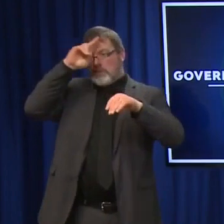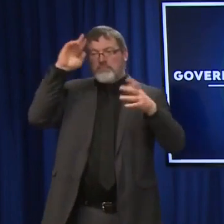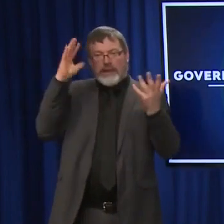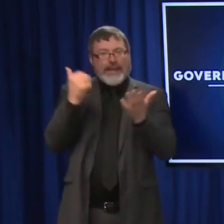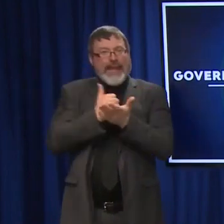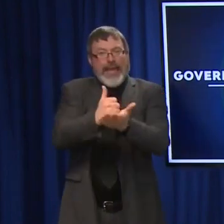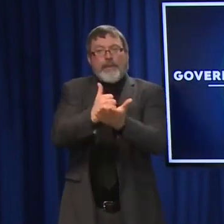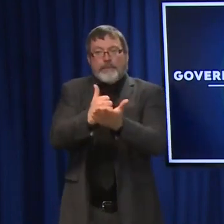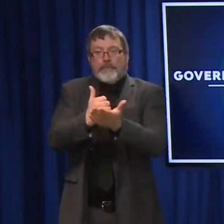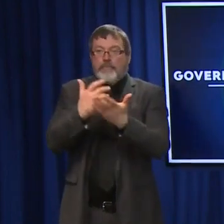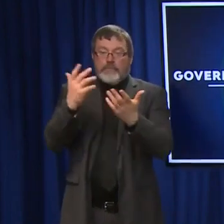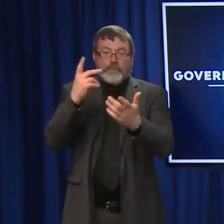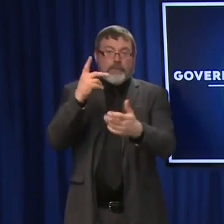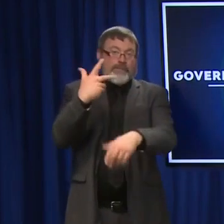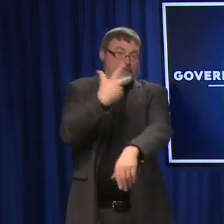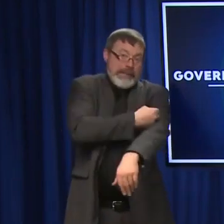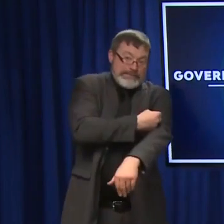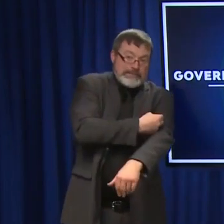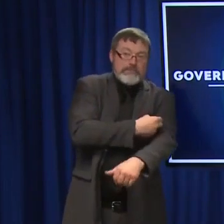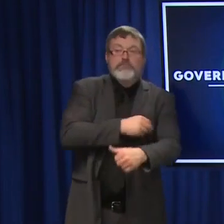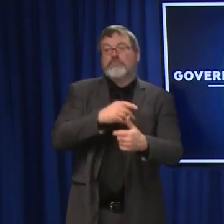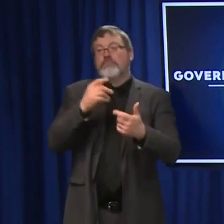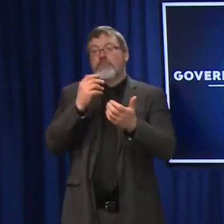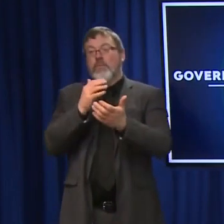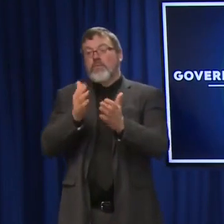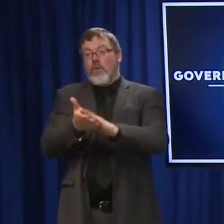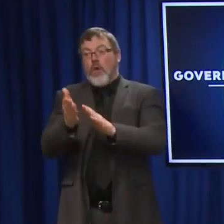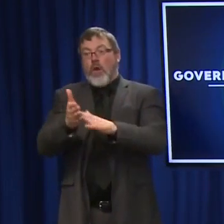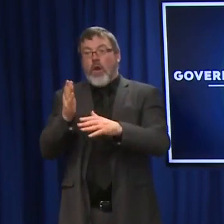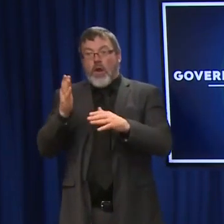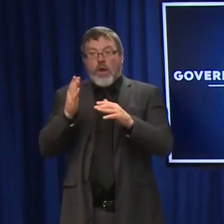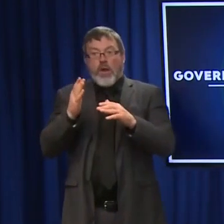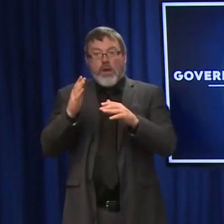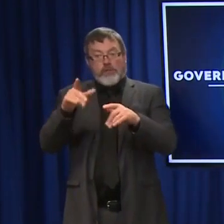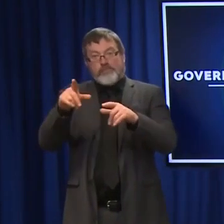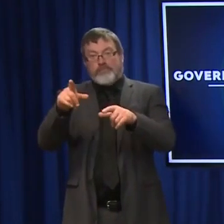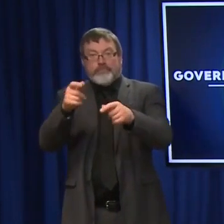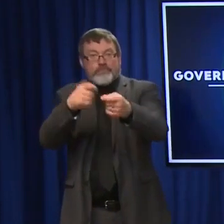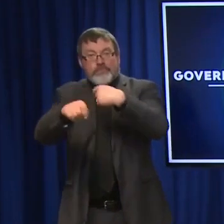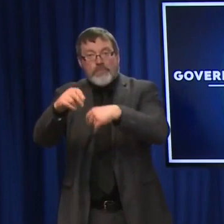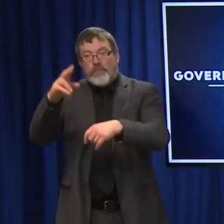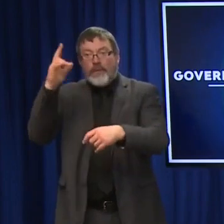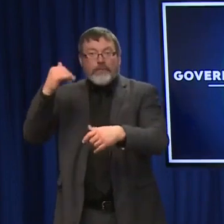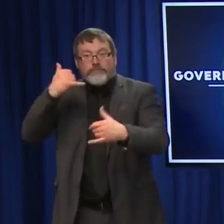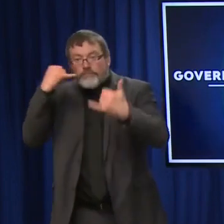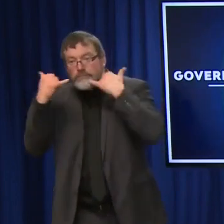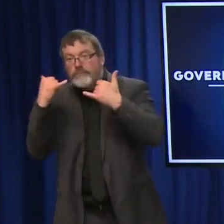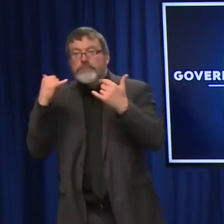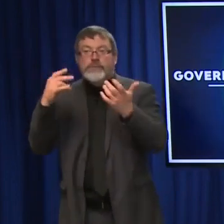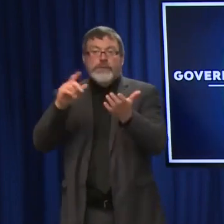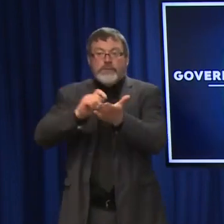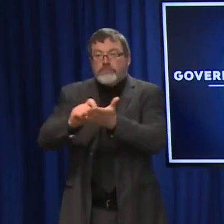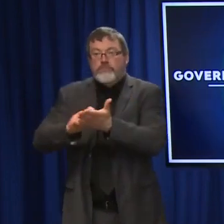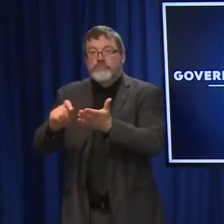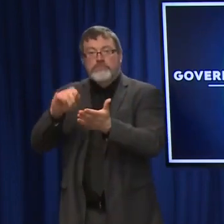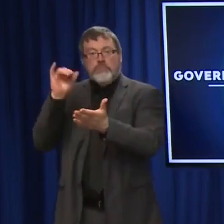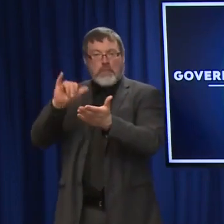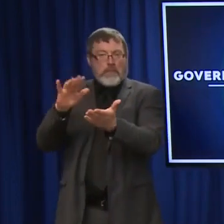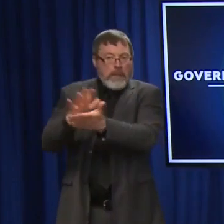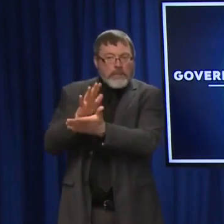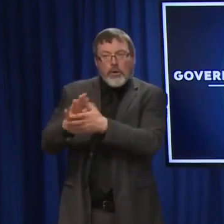men and women that we can draw upon, and what they're really designed to do in the hospital system is do a lot of that back-end administrative,